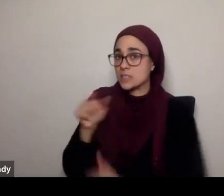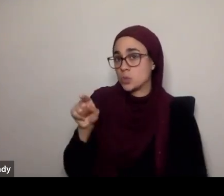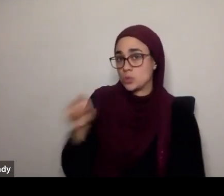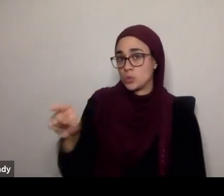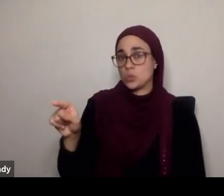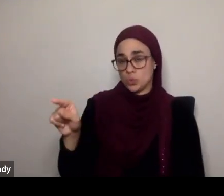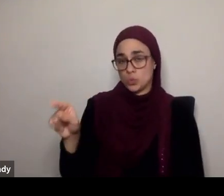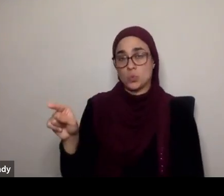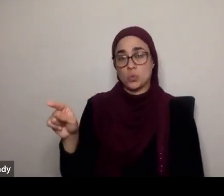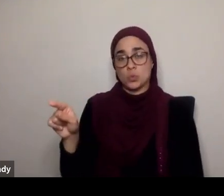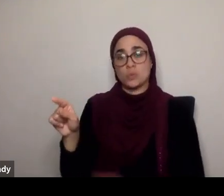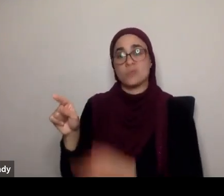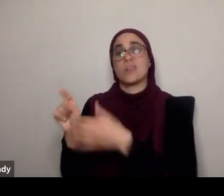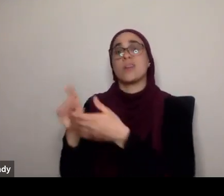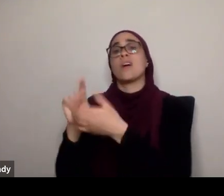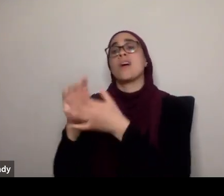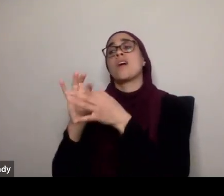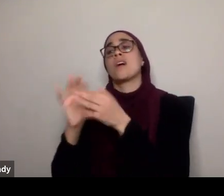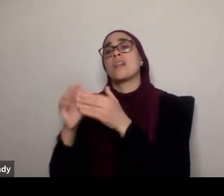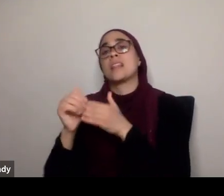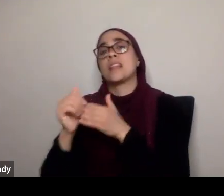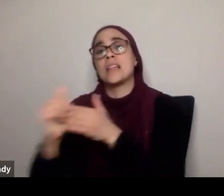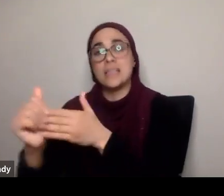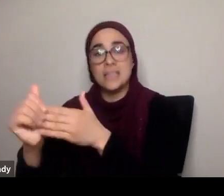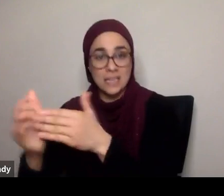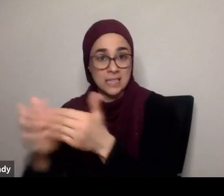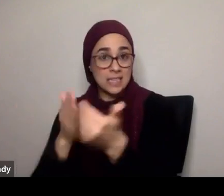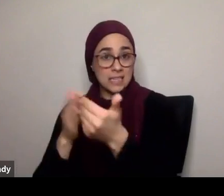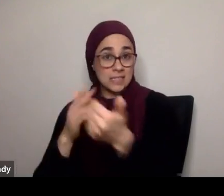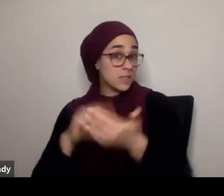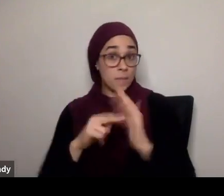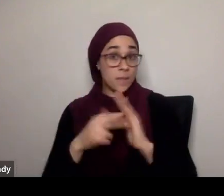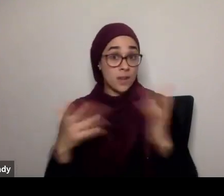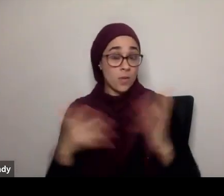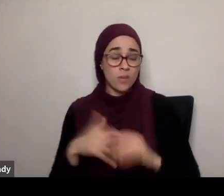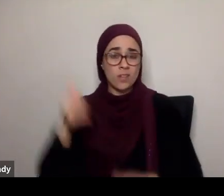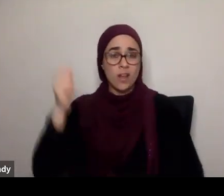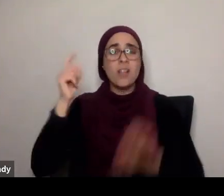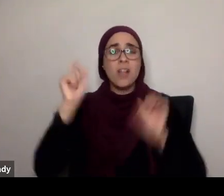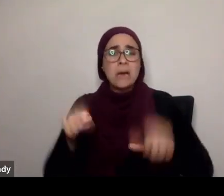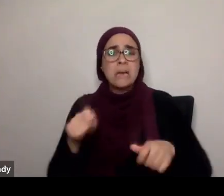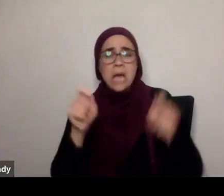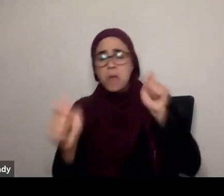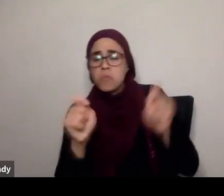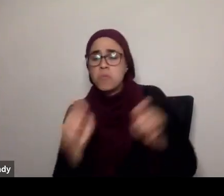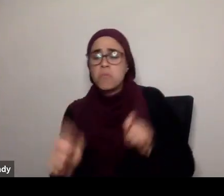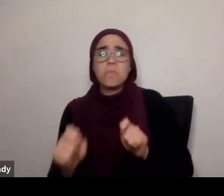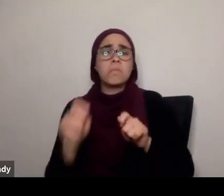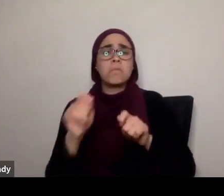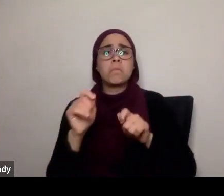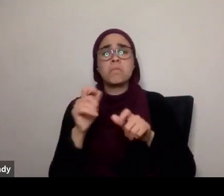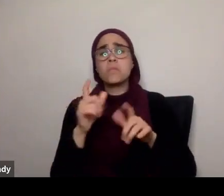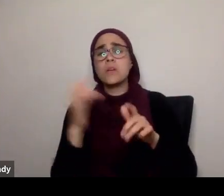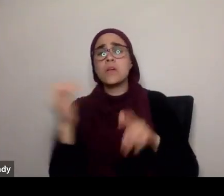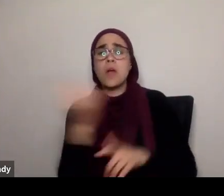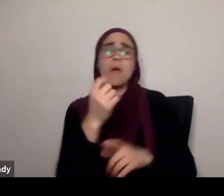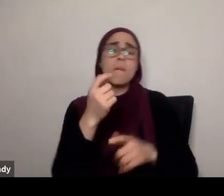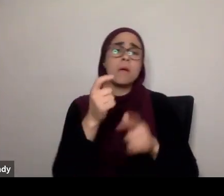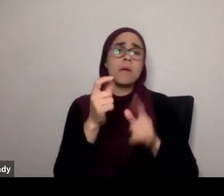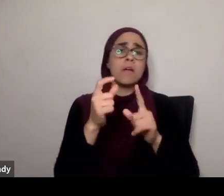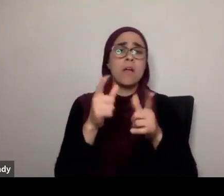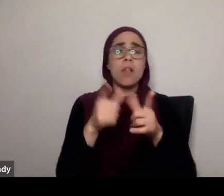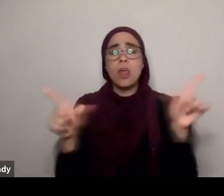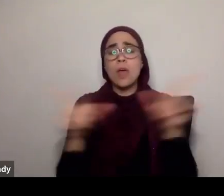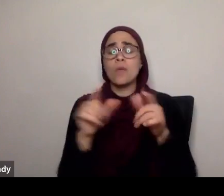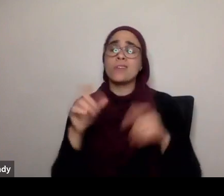towards ease, which means what, which means Allah didn't say, Allah could have said, I will make things easy for you, but the Arabs, or the people,